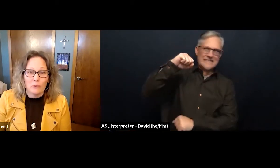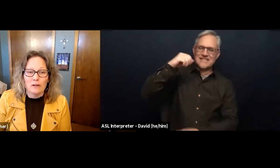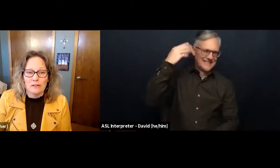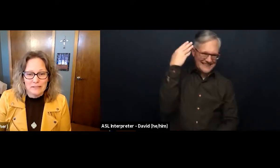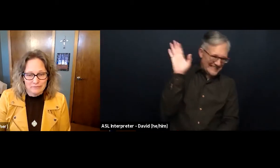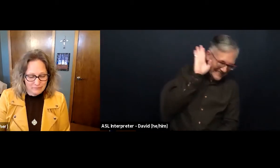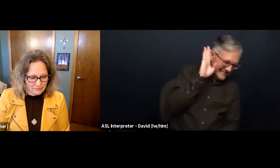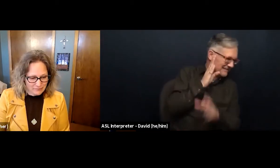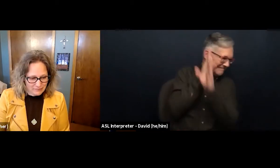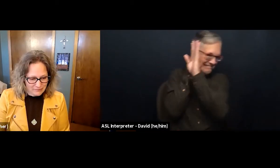world.